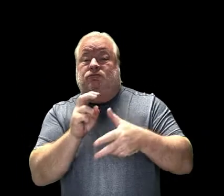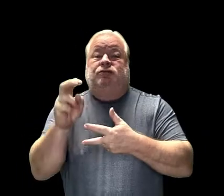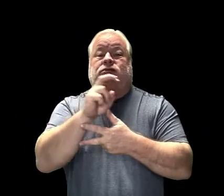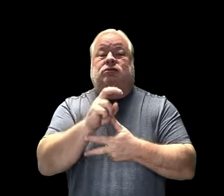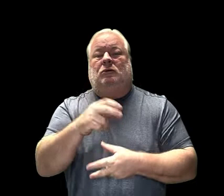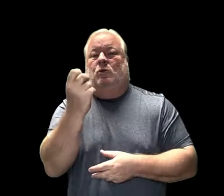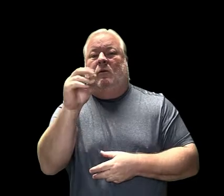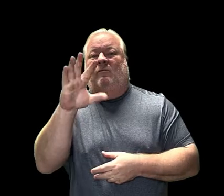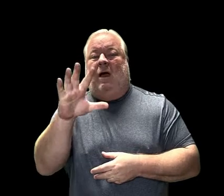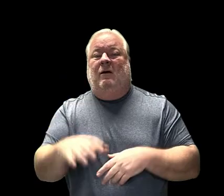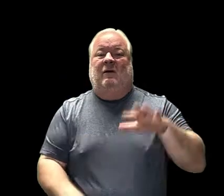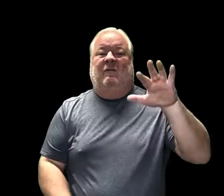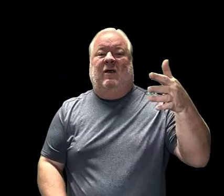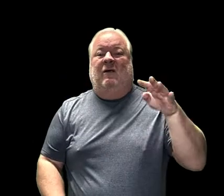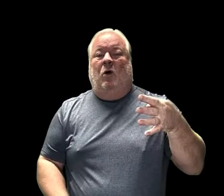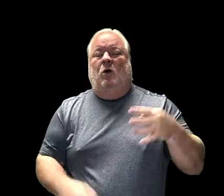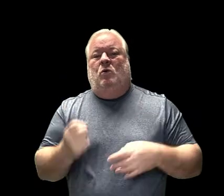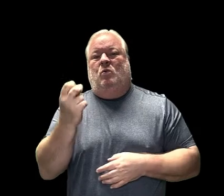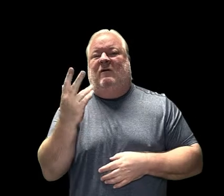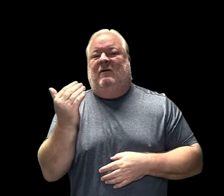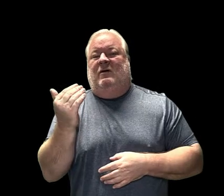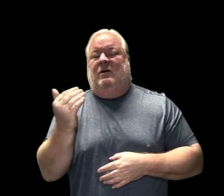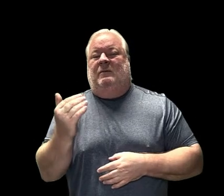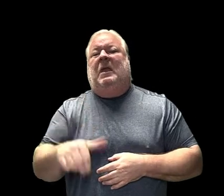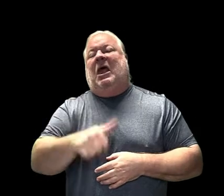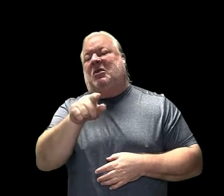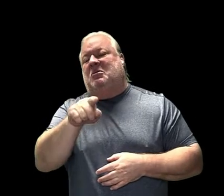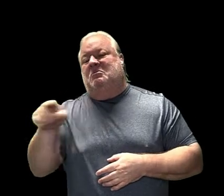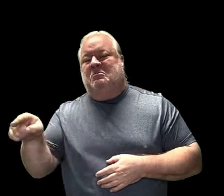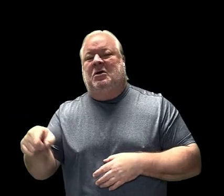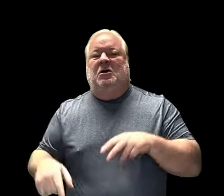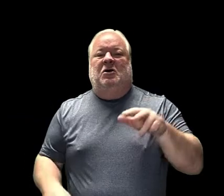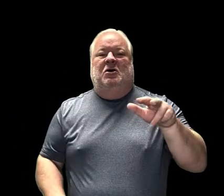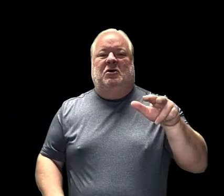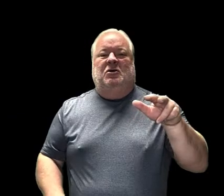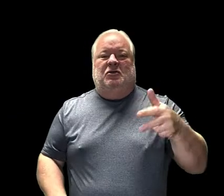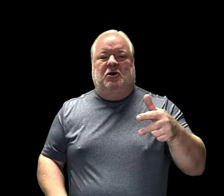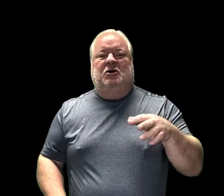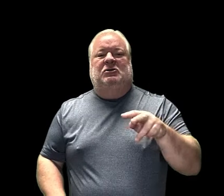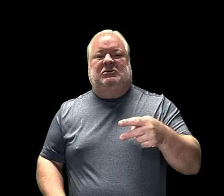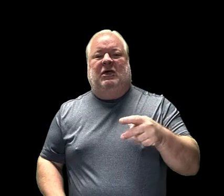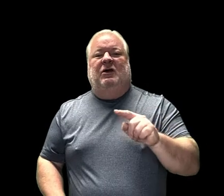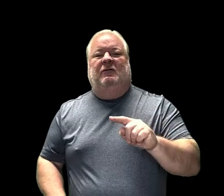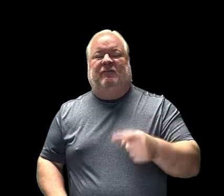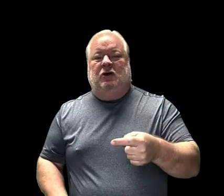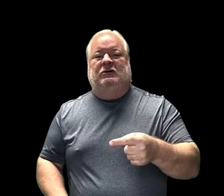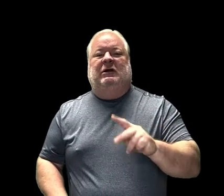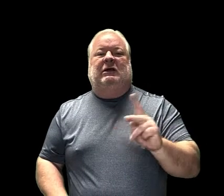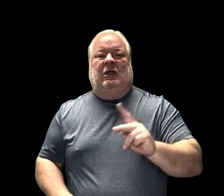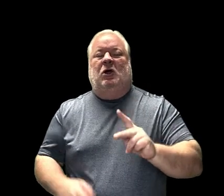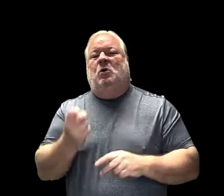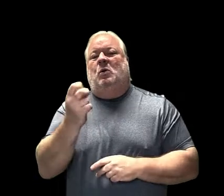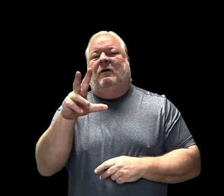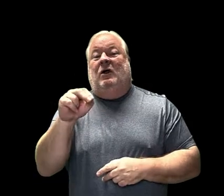Fifth grade and fourth grade, 1215. And all the other grade levels, 1230, except